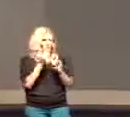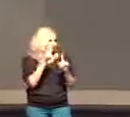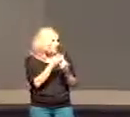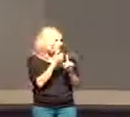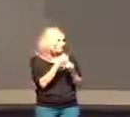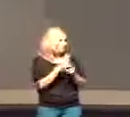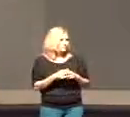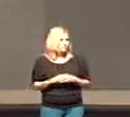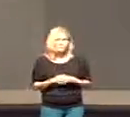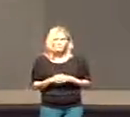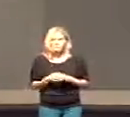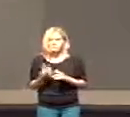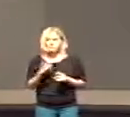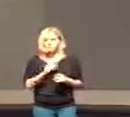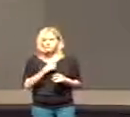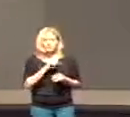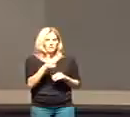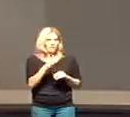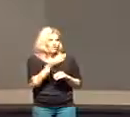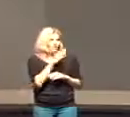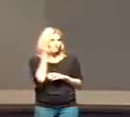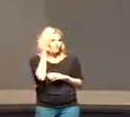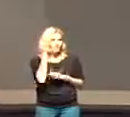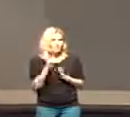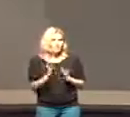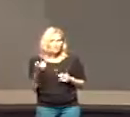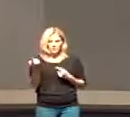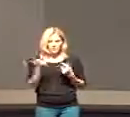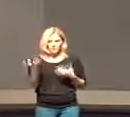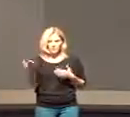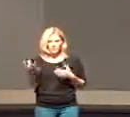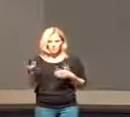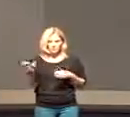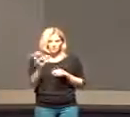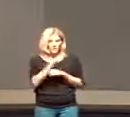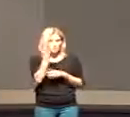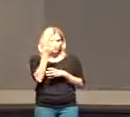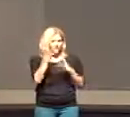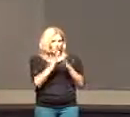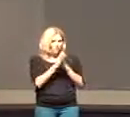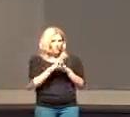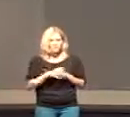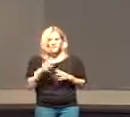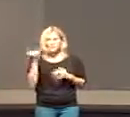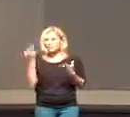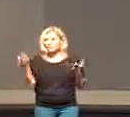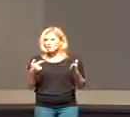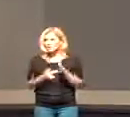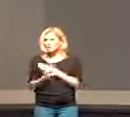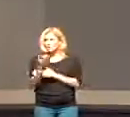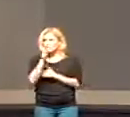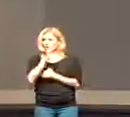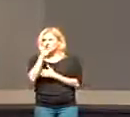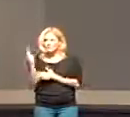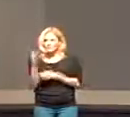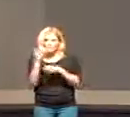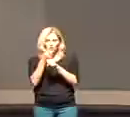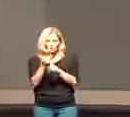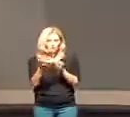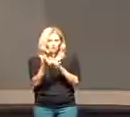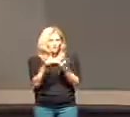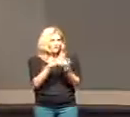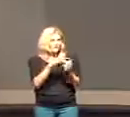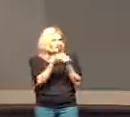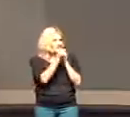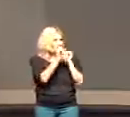myself other pastors will be up front if you want to pray with one of us we'll be here if you're here this morning and you've never trusted Jesus